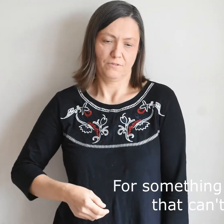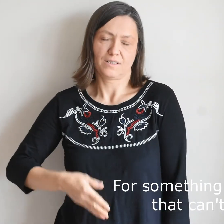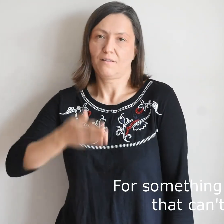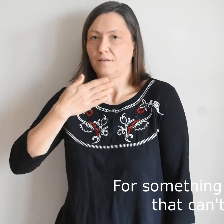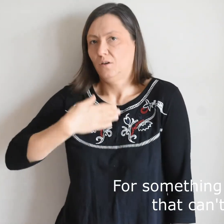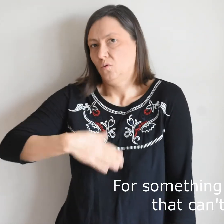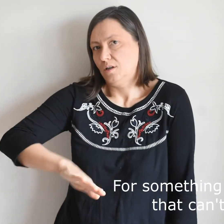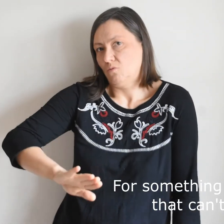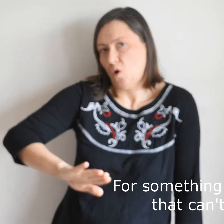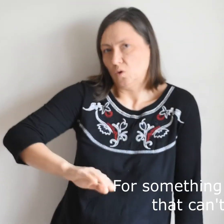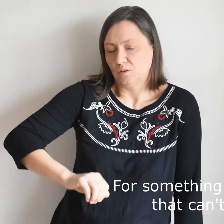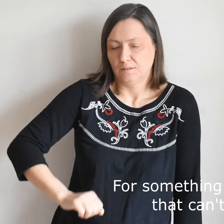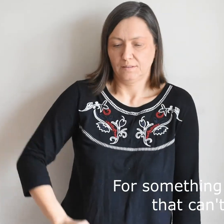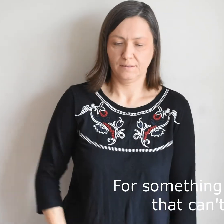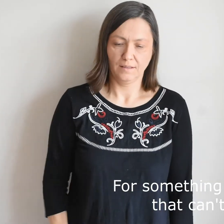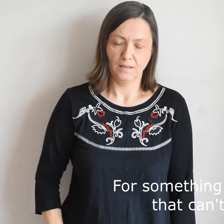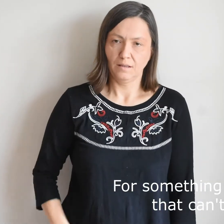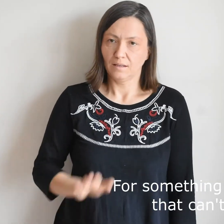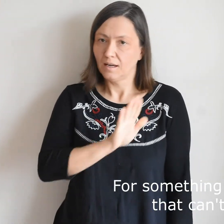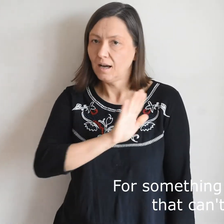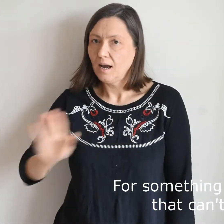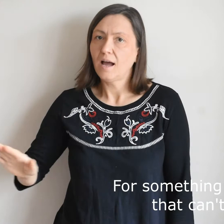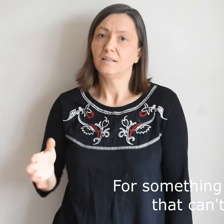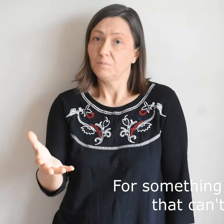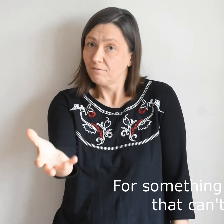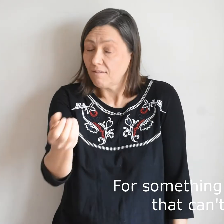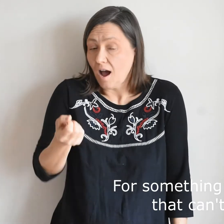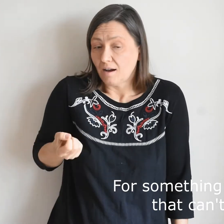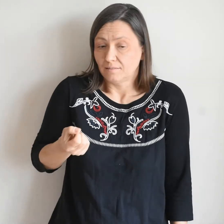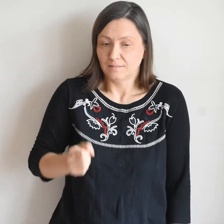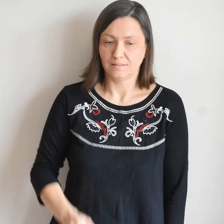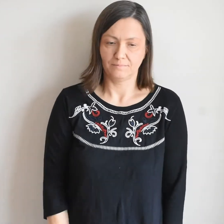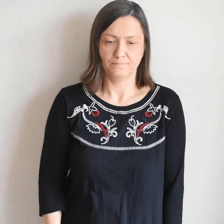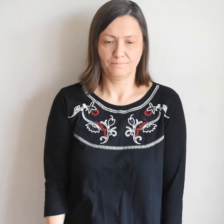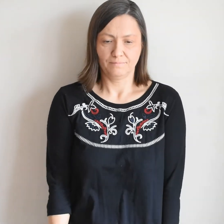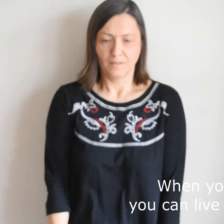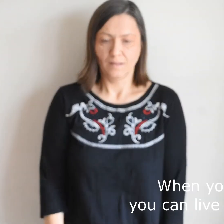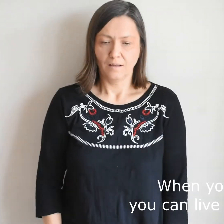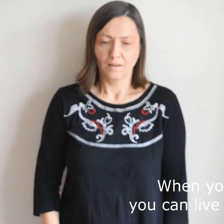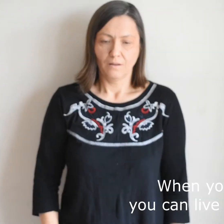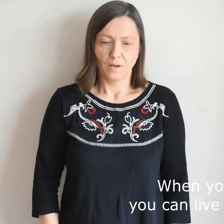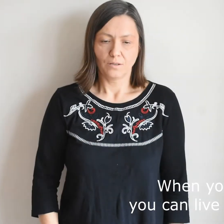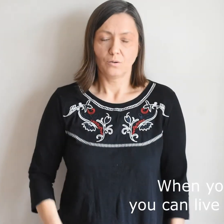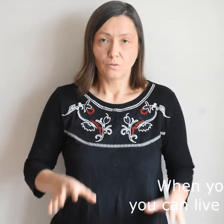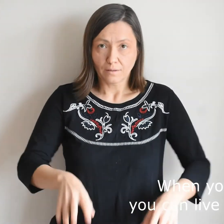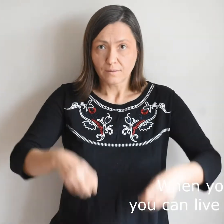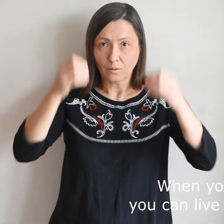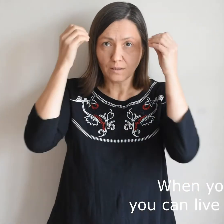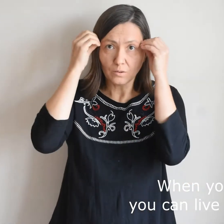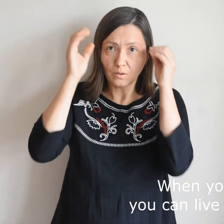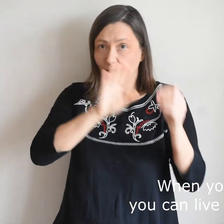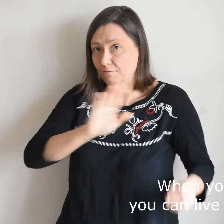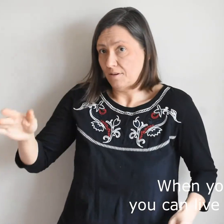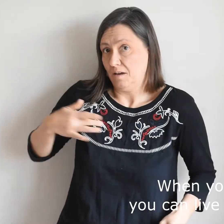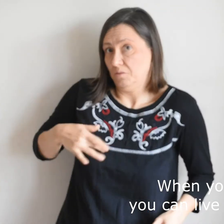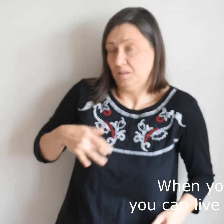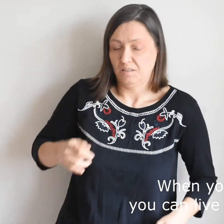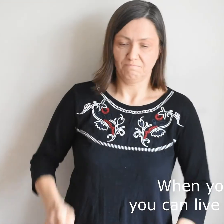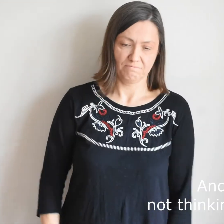something you want That can't be found When you find out You can get without it and Go